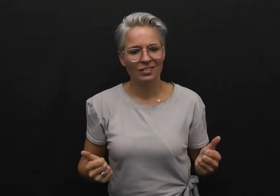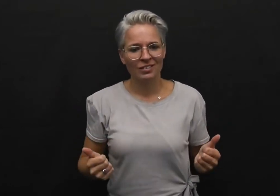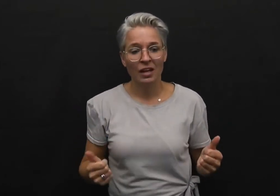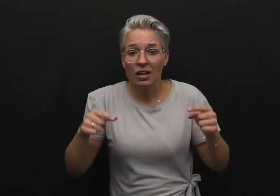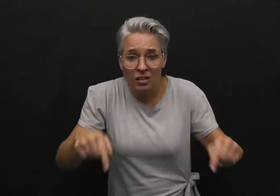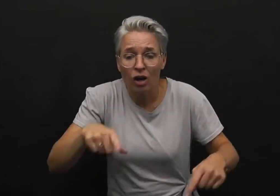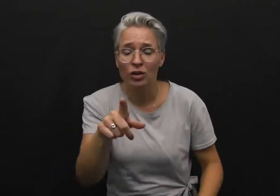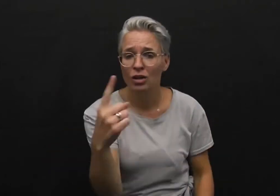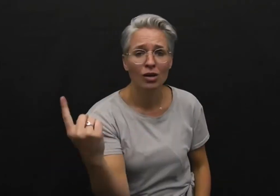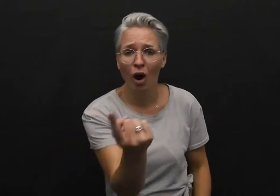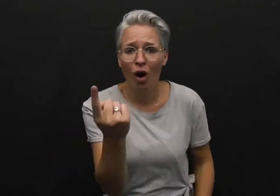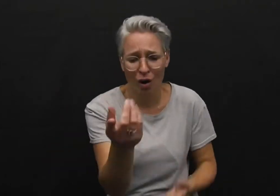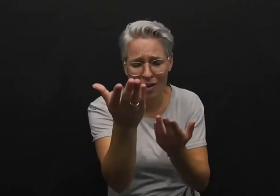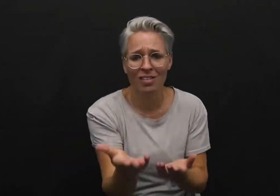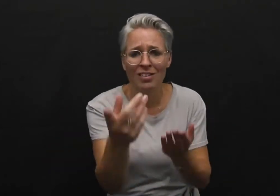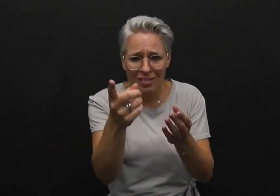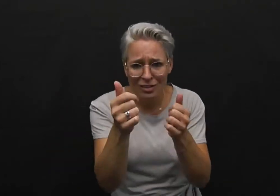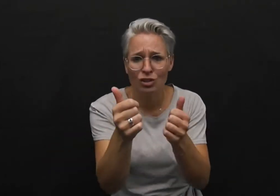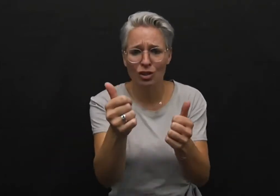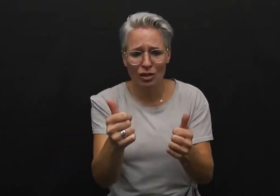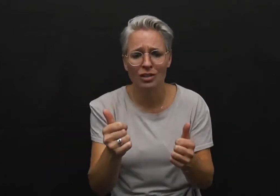But now you're the only thing that's good